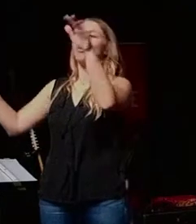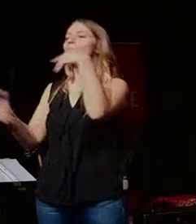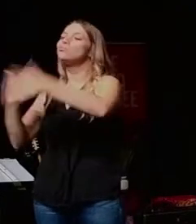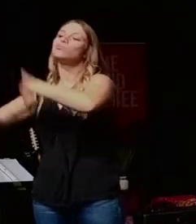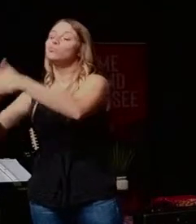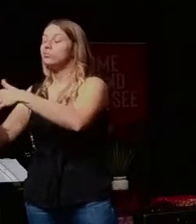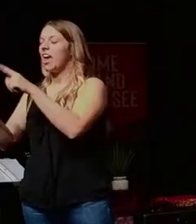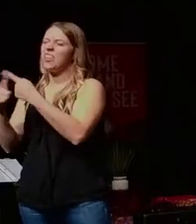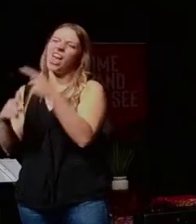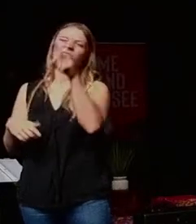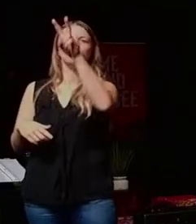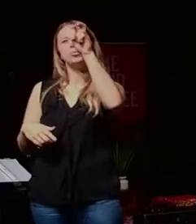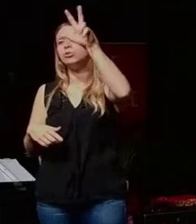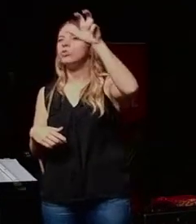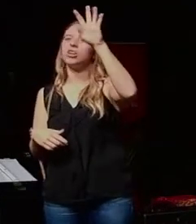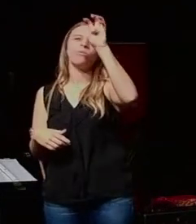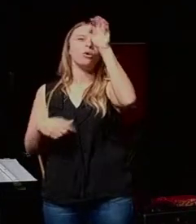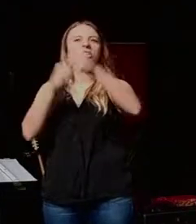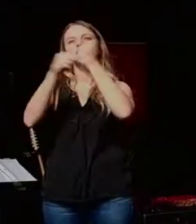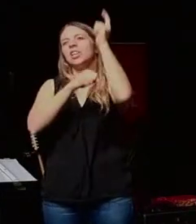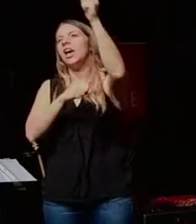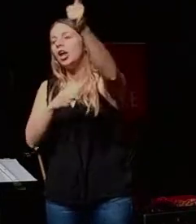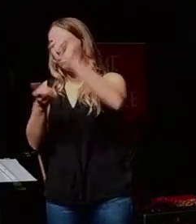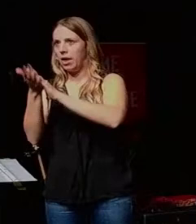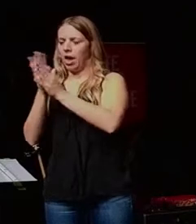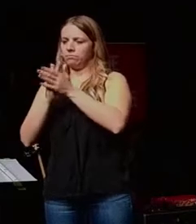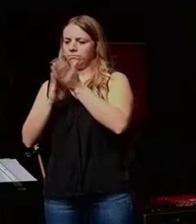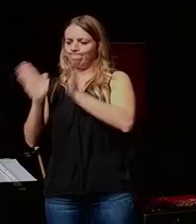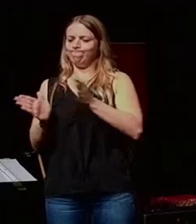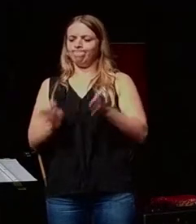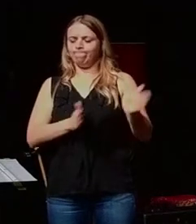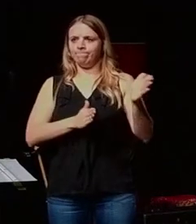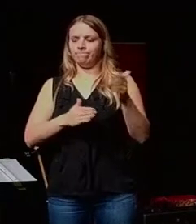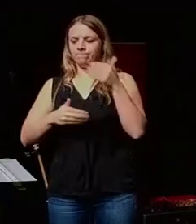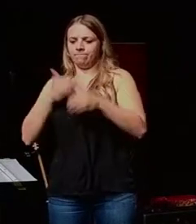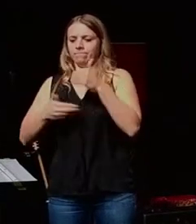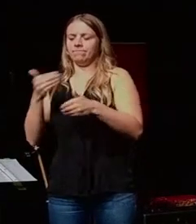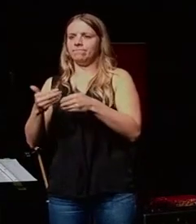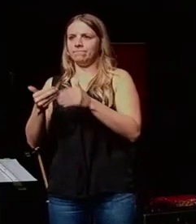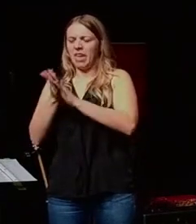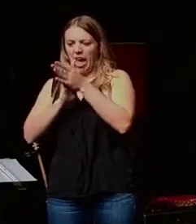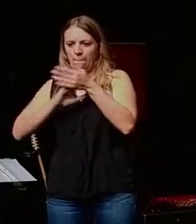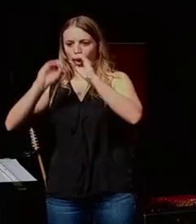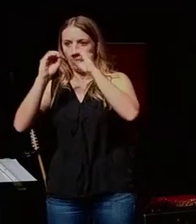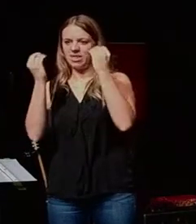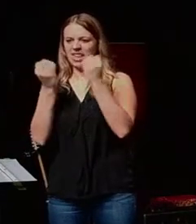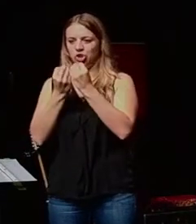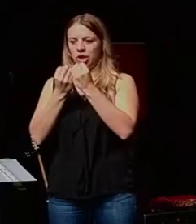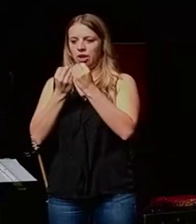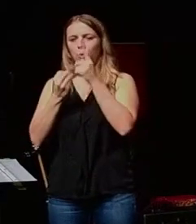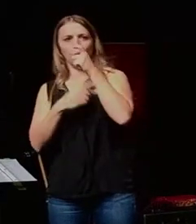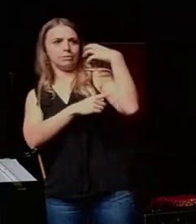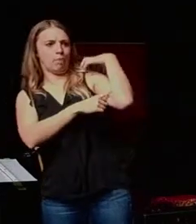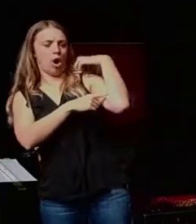hundred years later, it became institutionalized. Slowly but surely, it became about the organization and who is boss and who is more